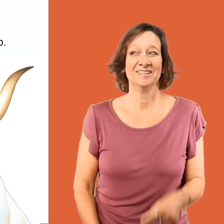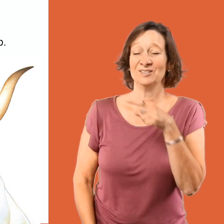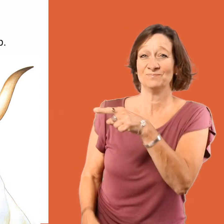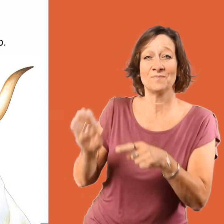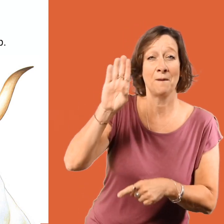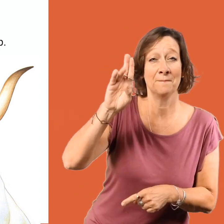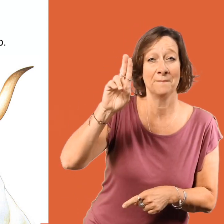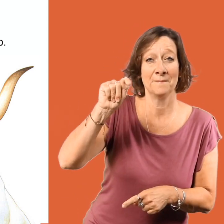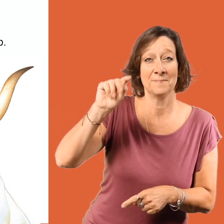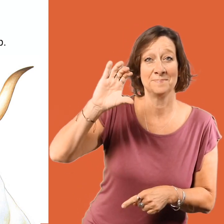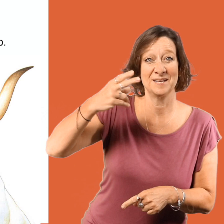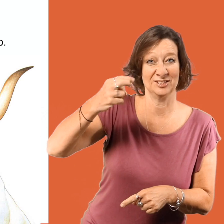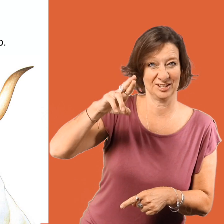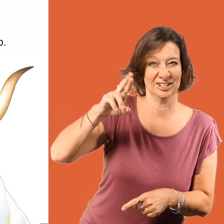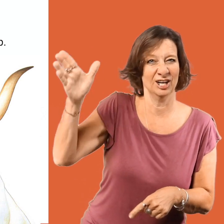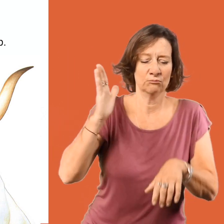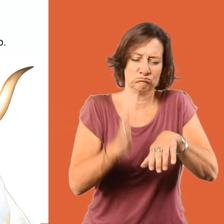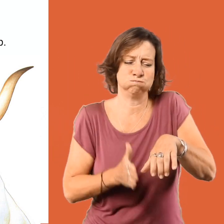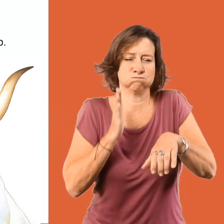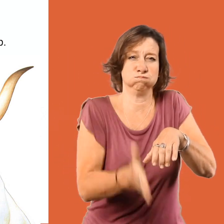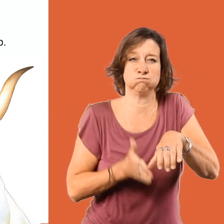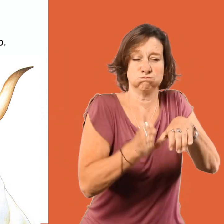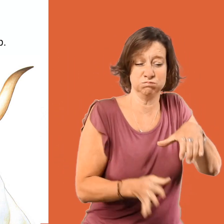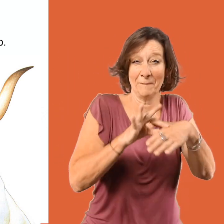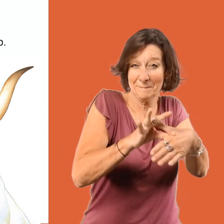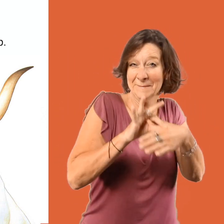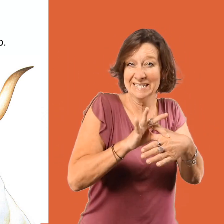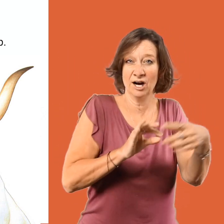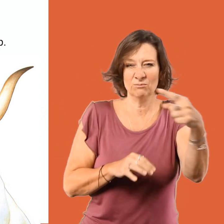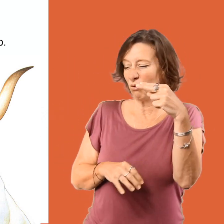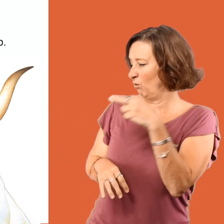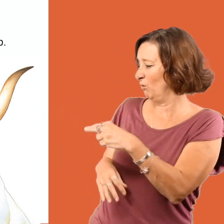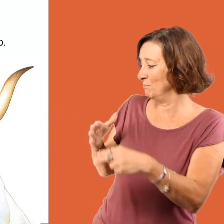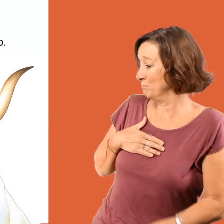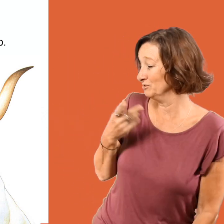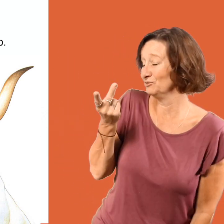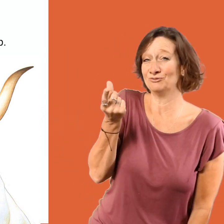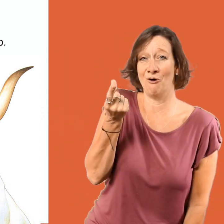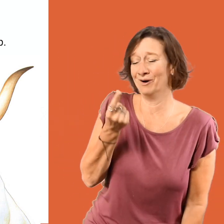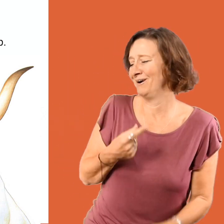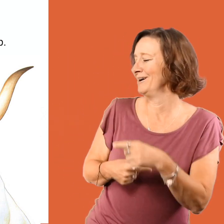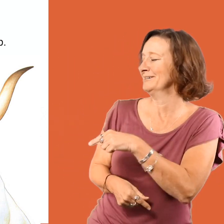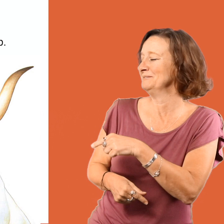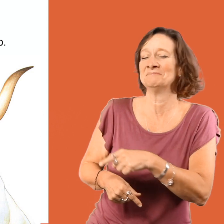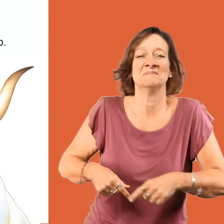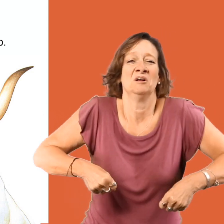The butcher thinks that she's all